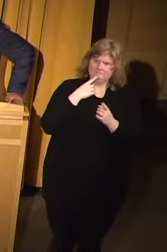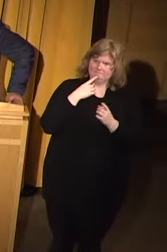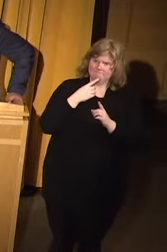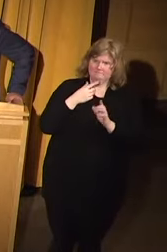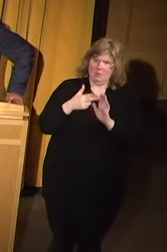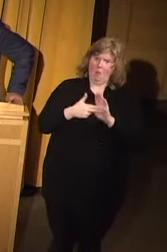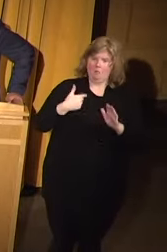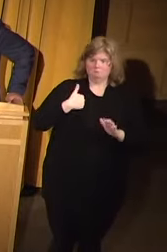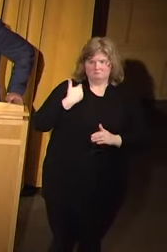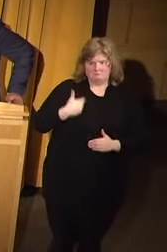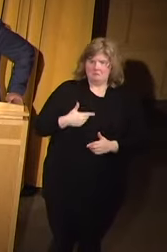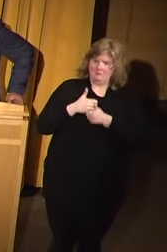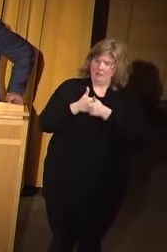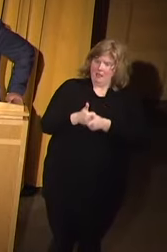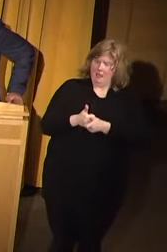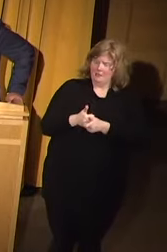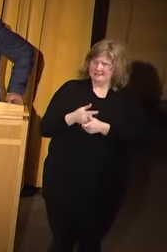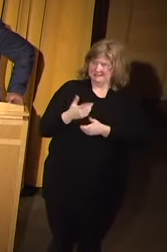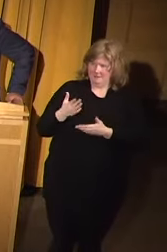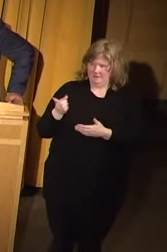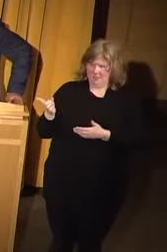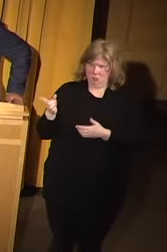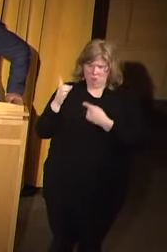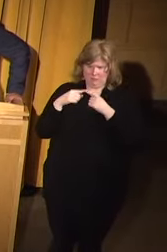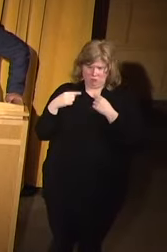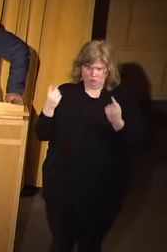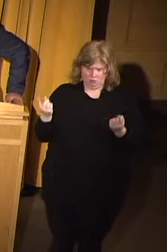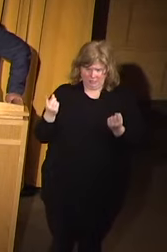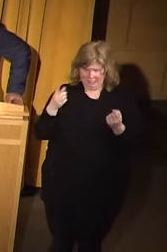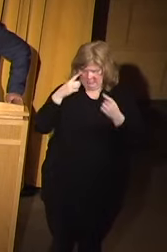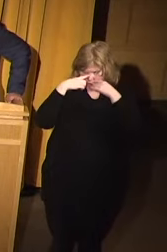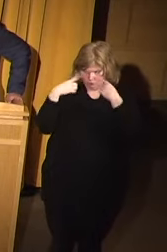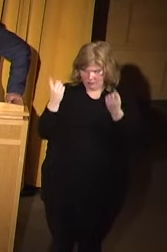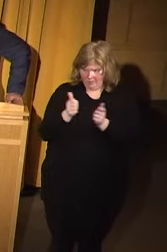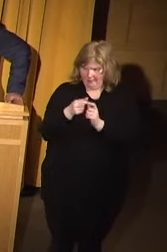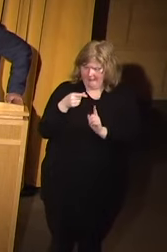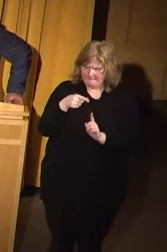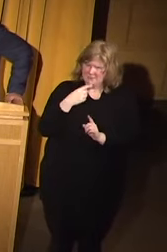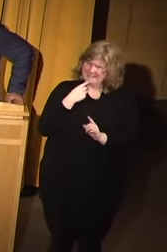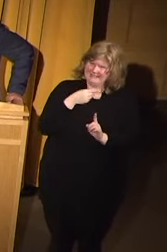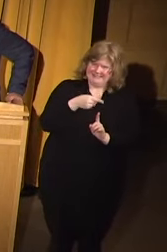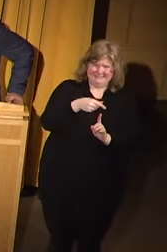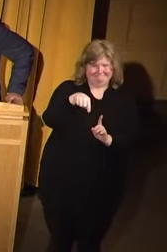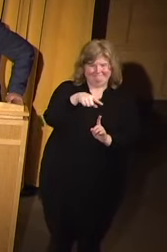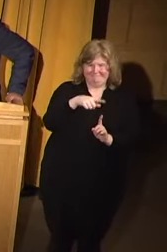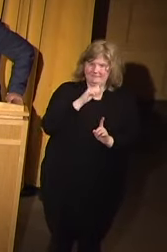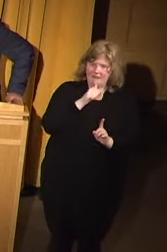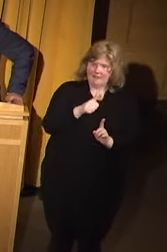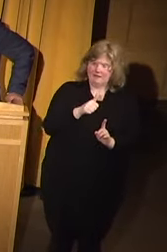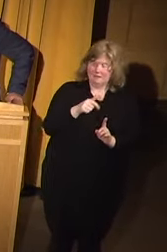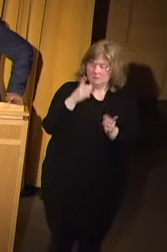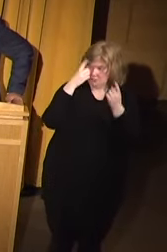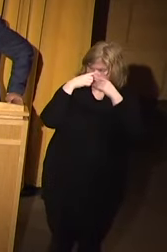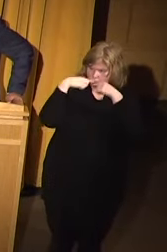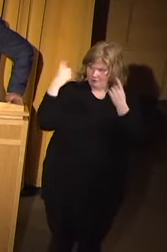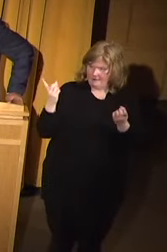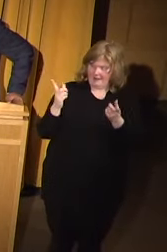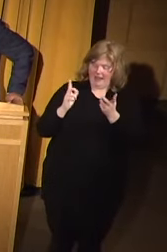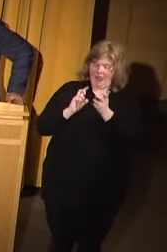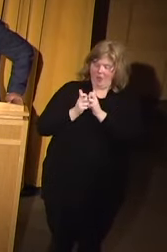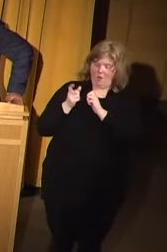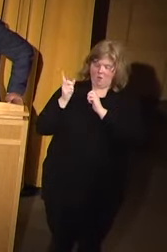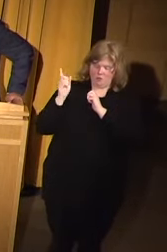itself in compliance, with which you might have disagreed with them or said they were not, and there was a disagreement on them, how